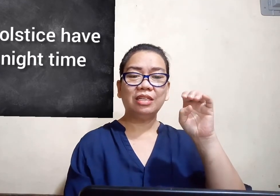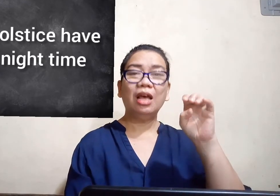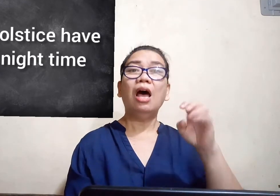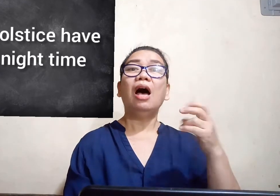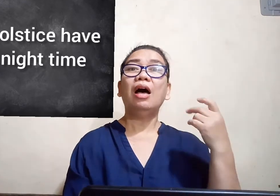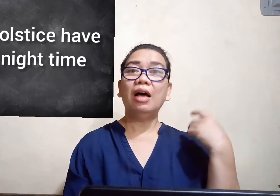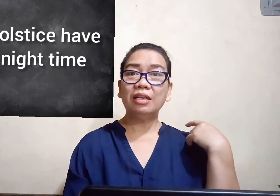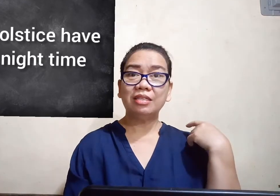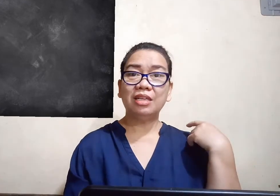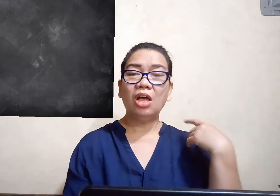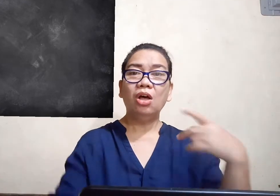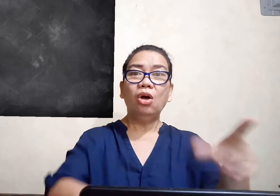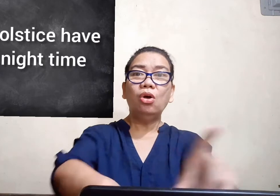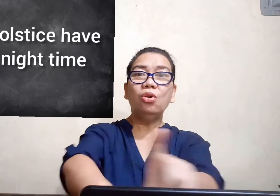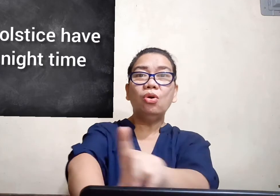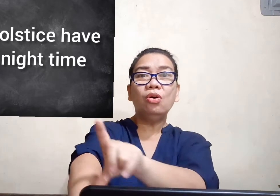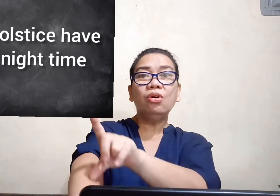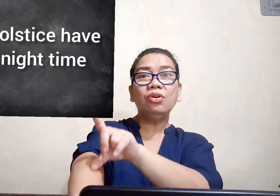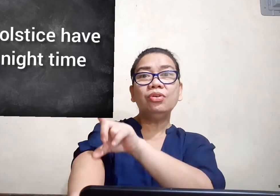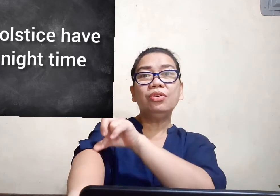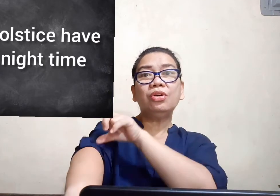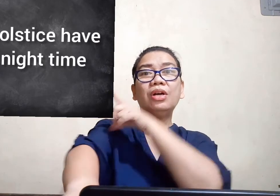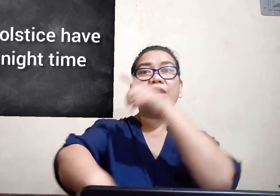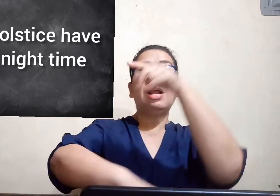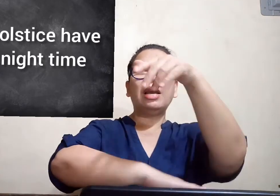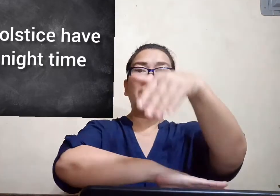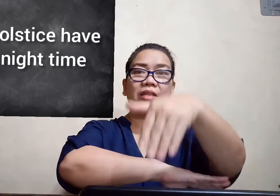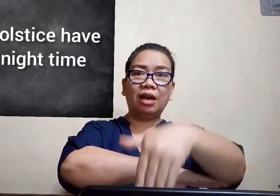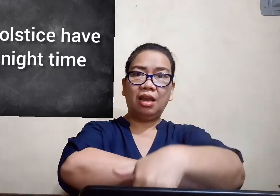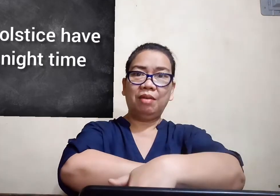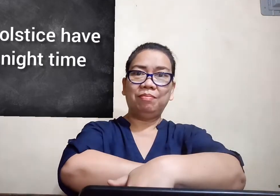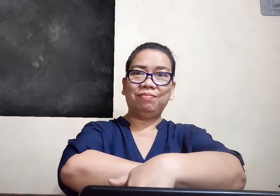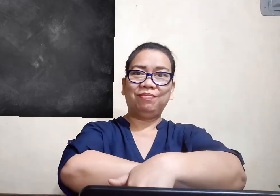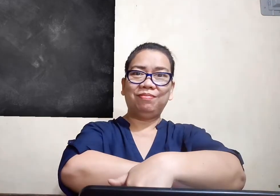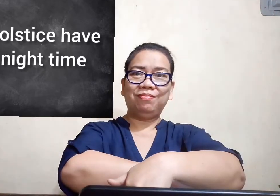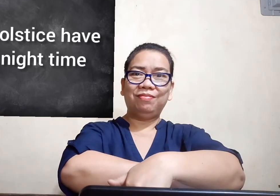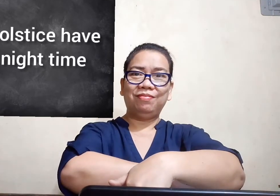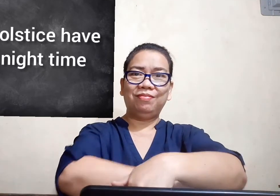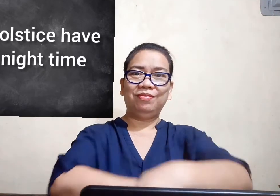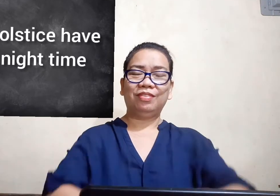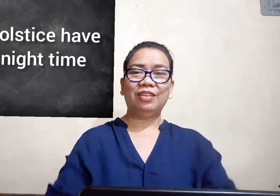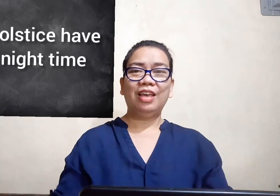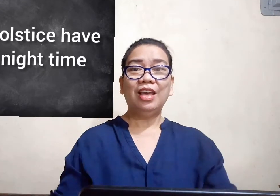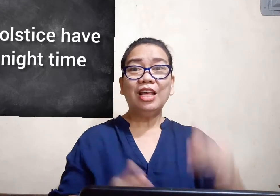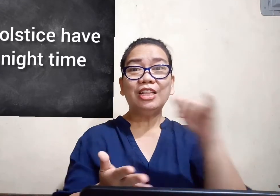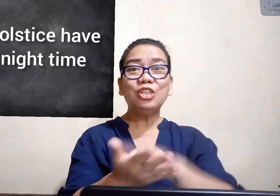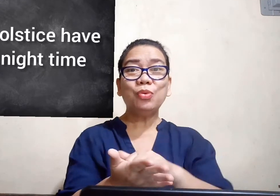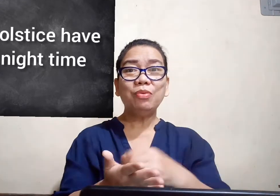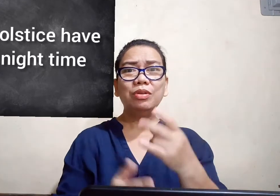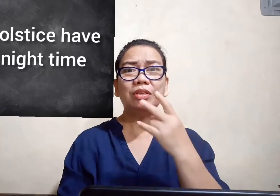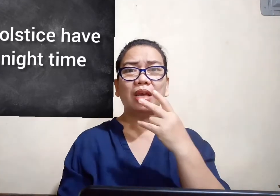has longer night time okay that's when we say